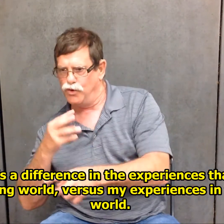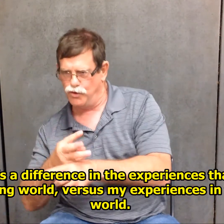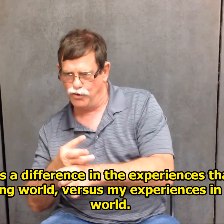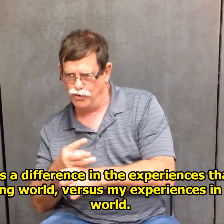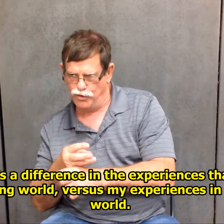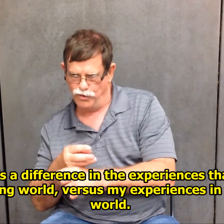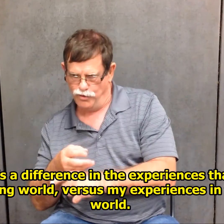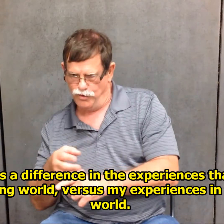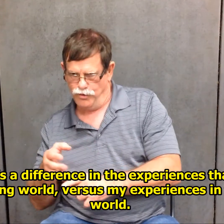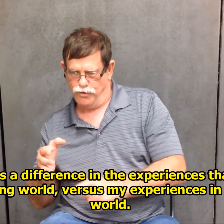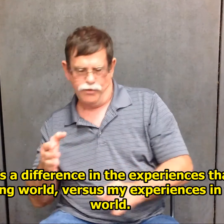world.